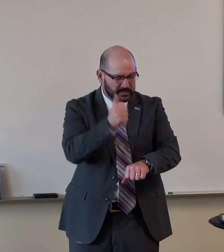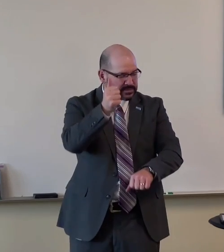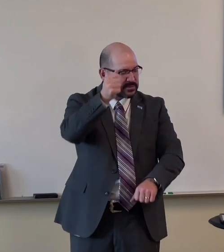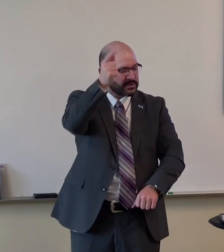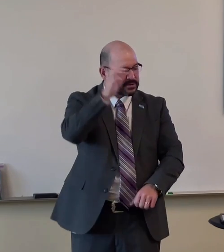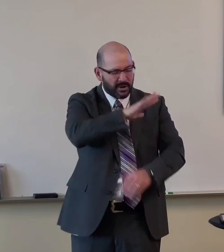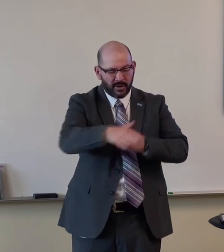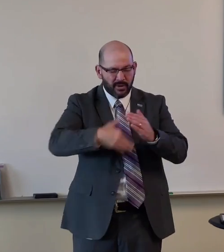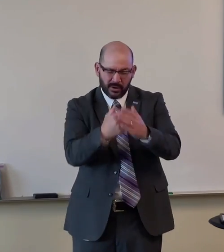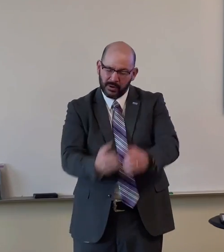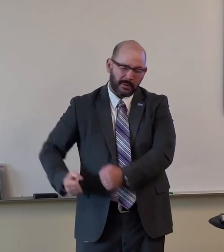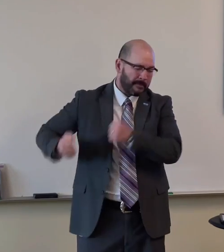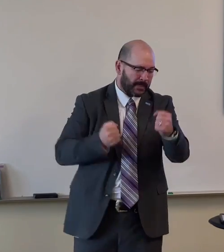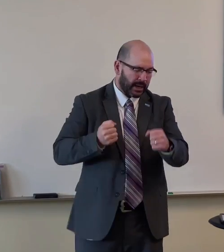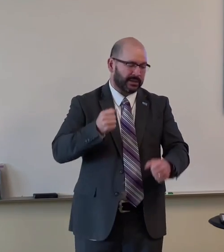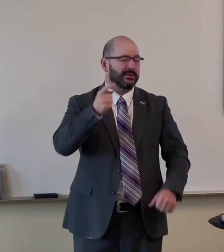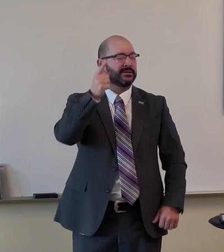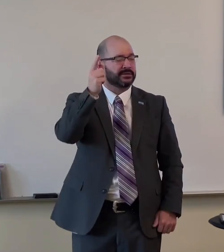he is supreme he is almighty God